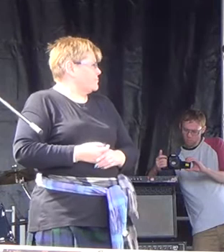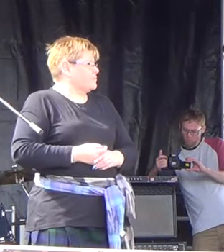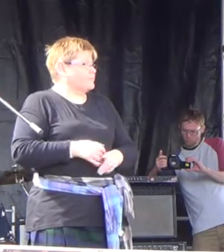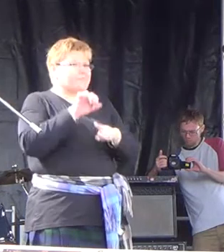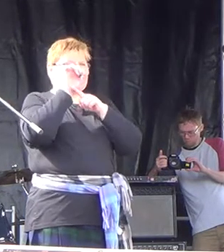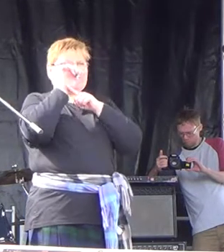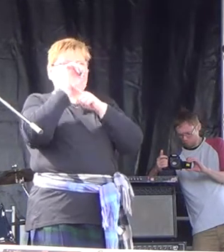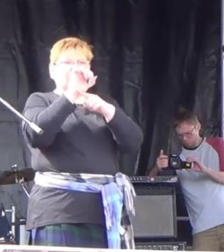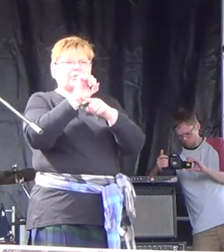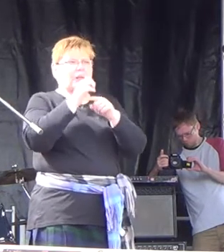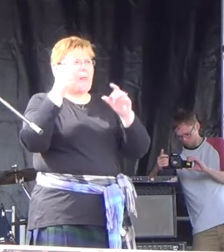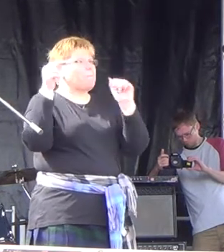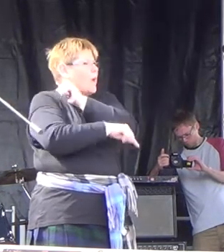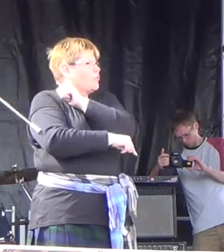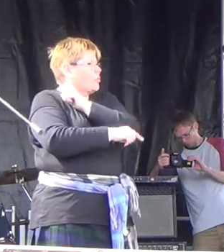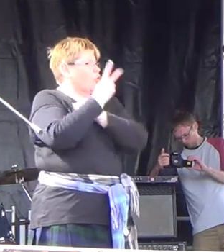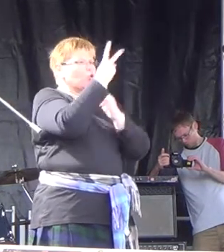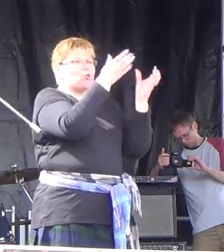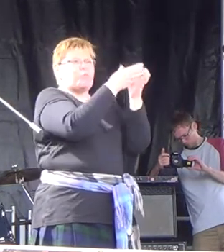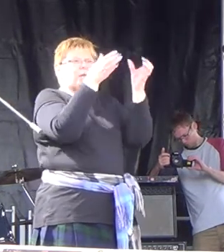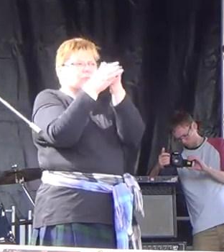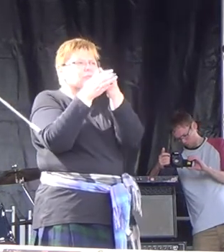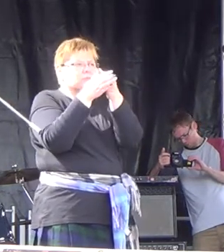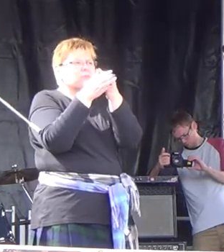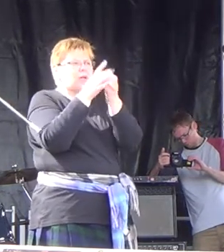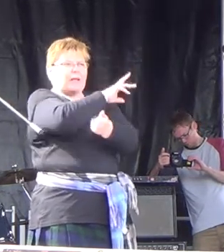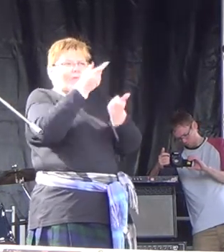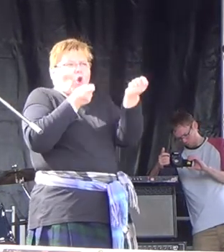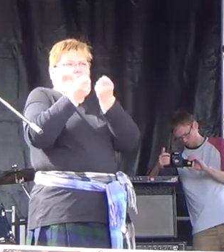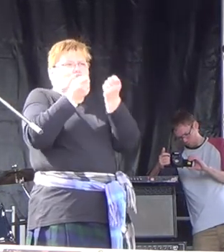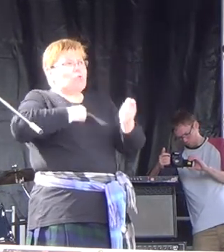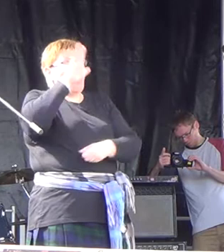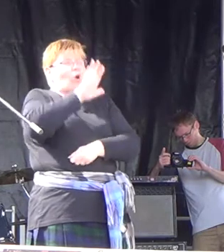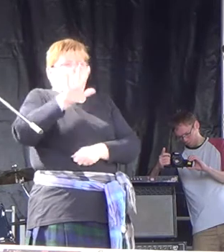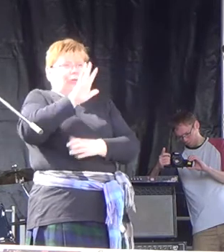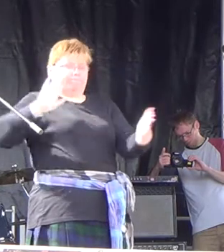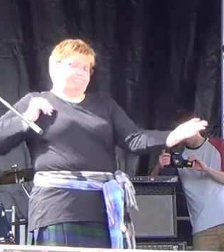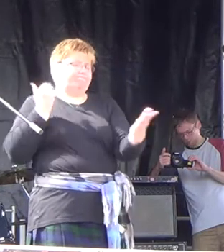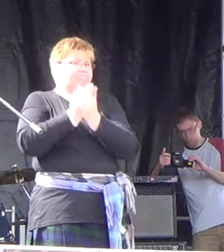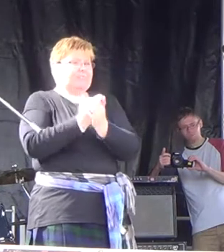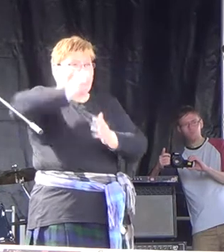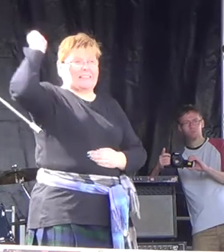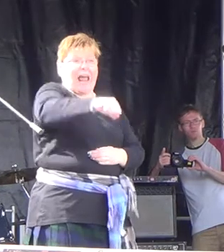And anti-demorally bankrupt two-party system that has controlled their country for generations? Yes!